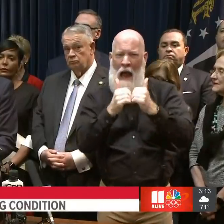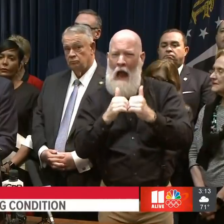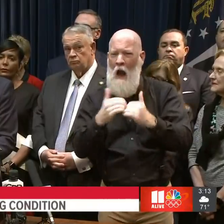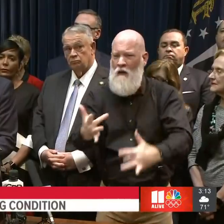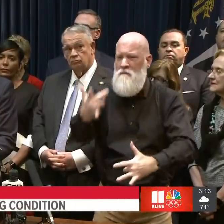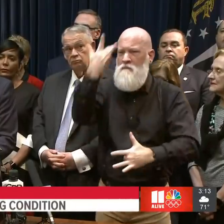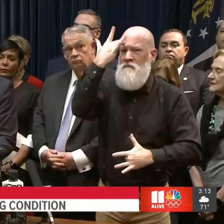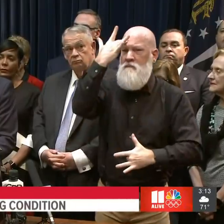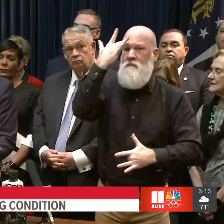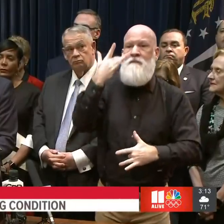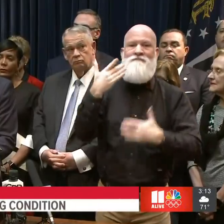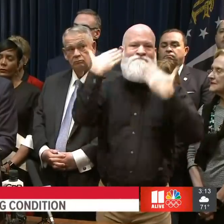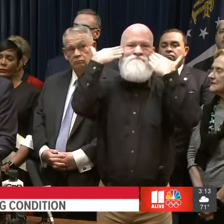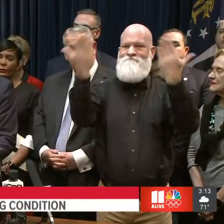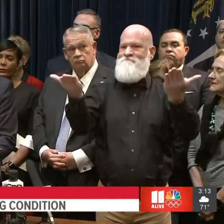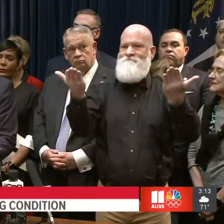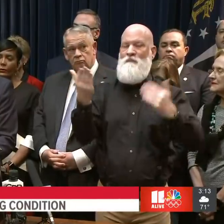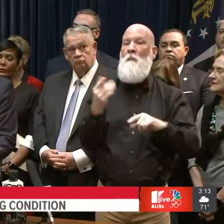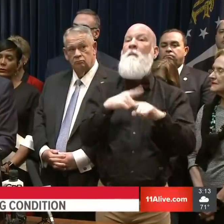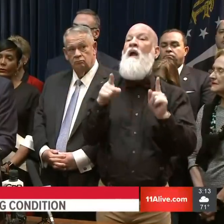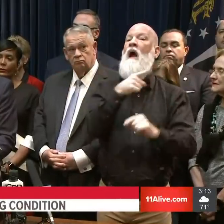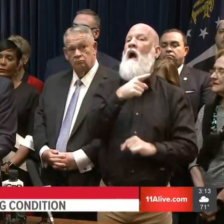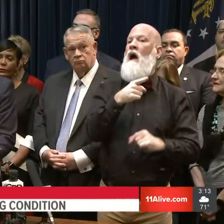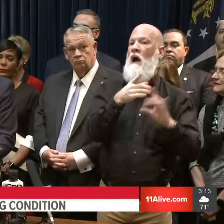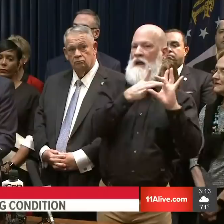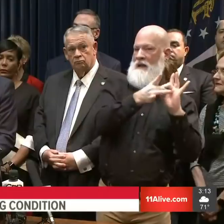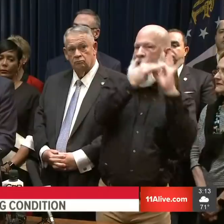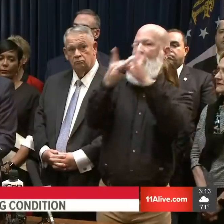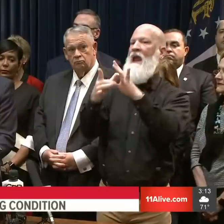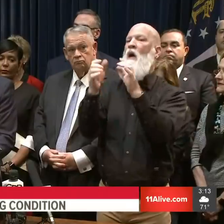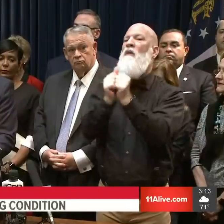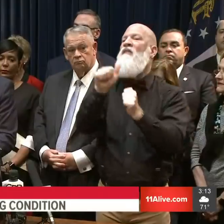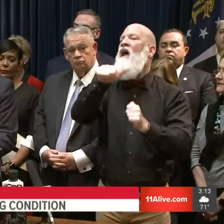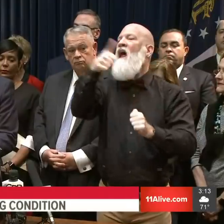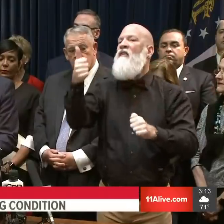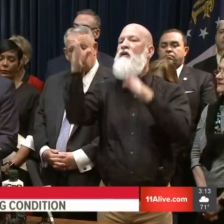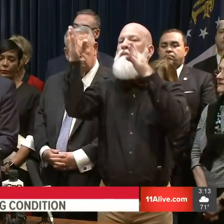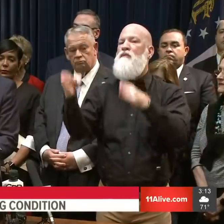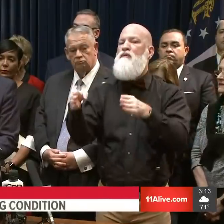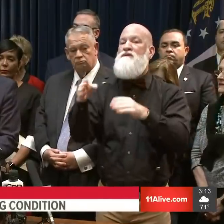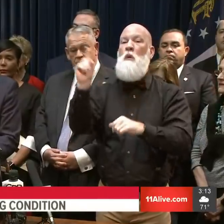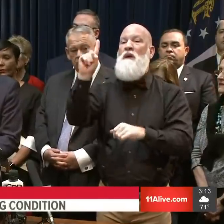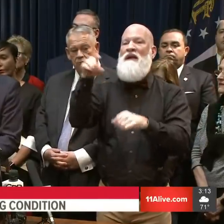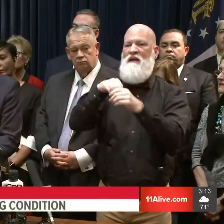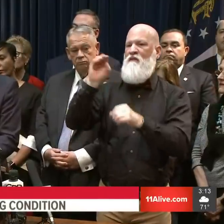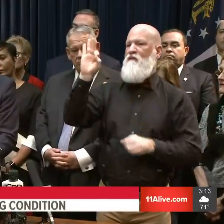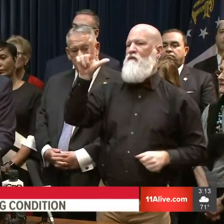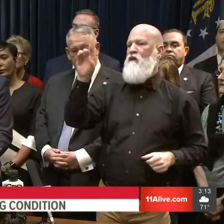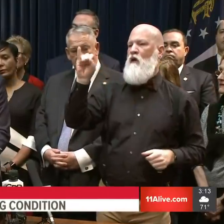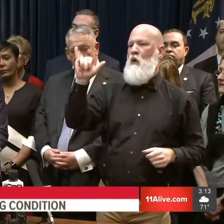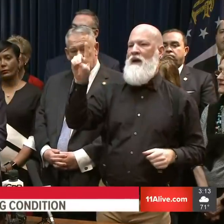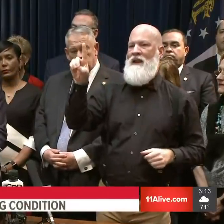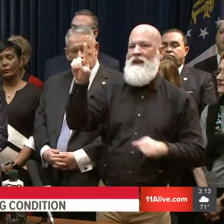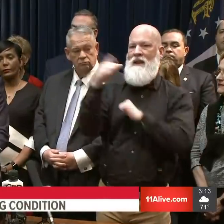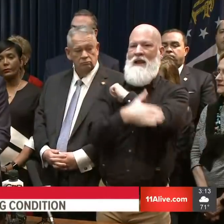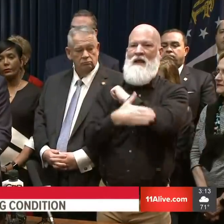individual does share a connection with the individual from Floyd County that has been mentioned previously.